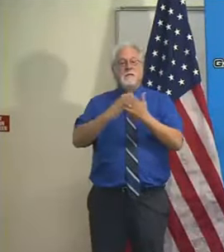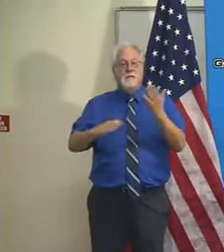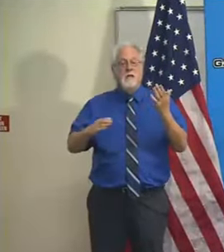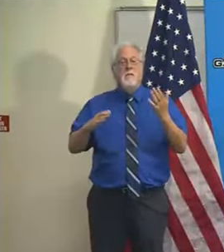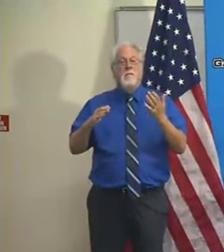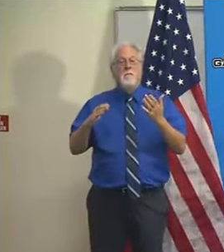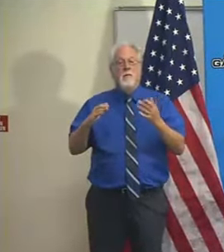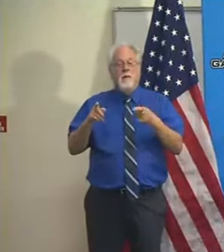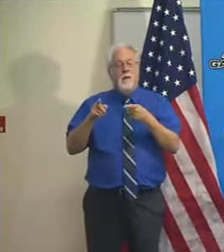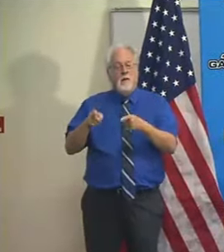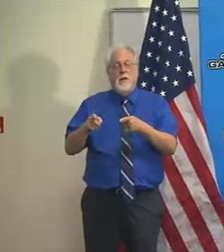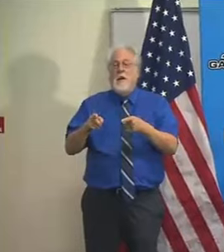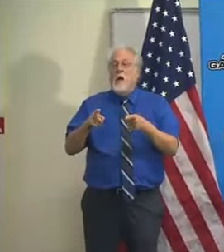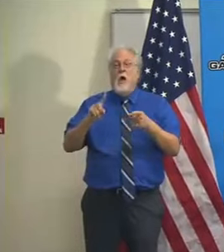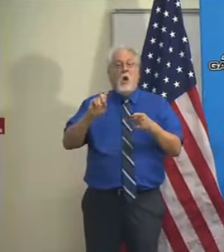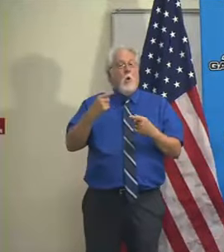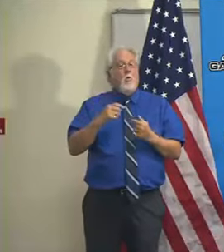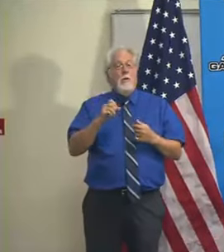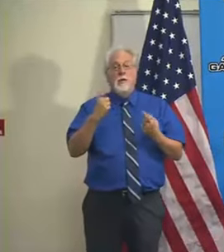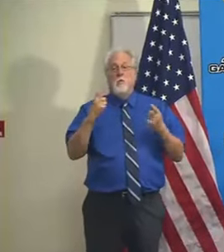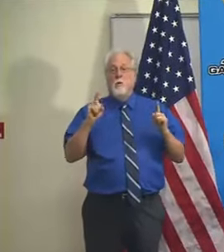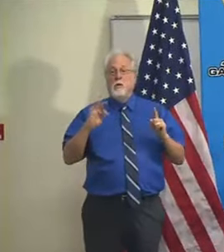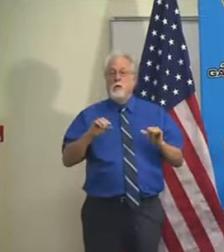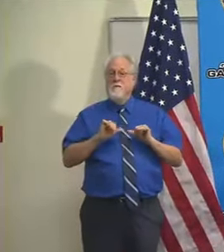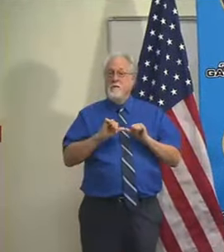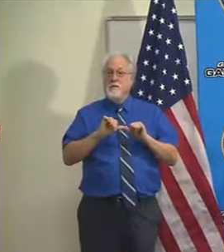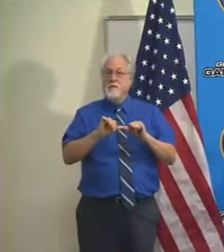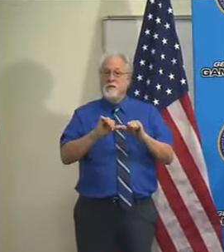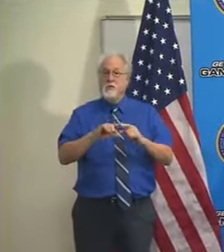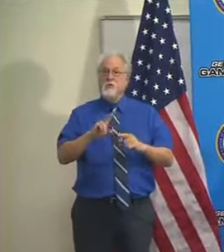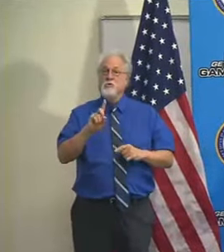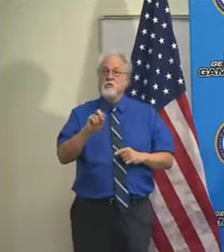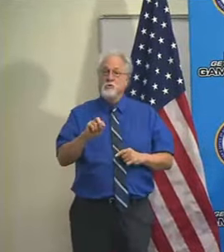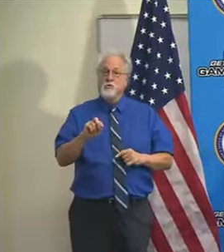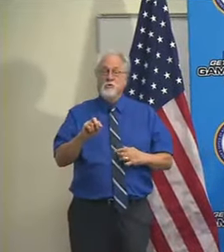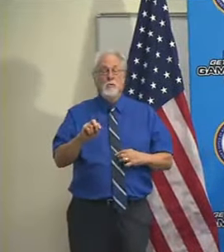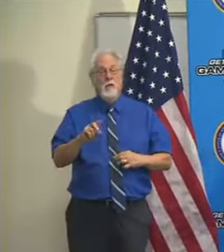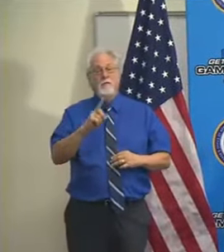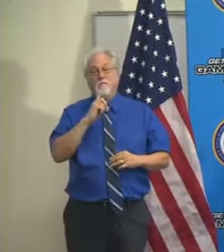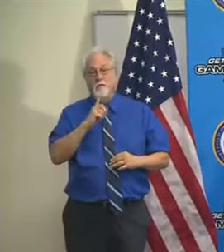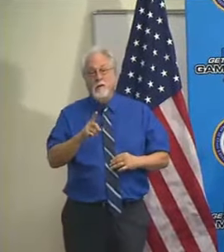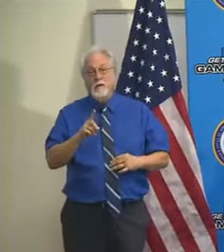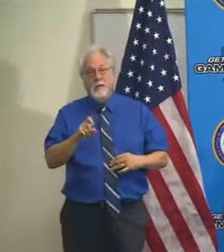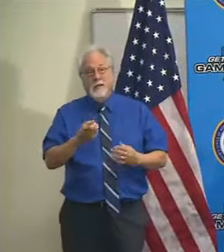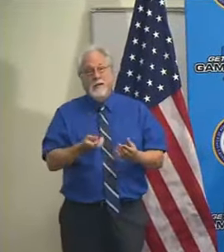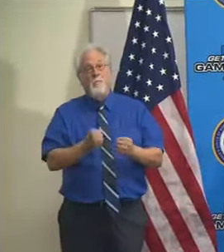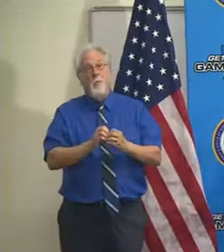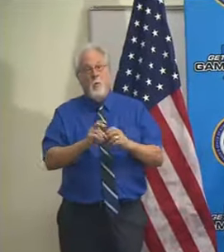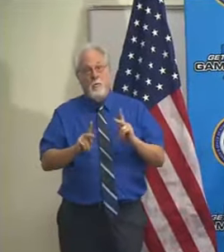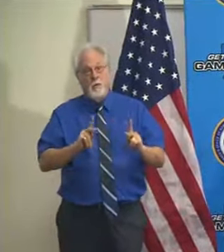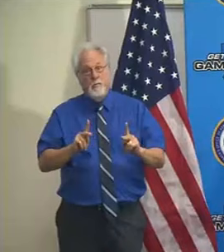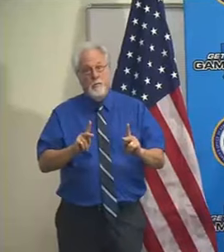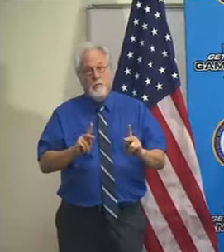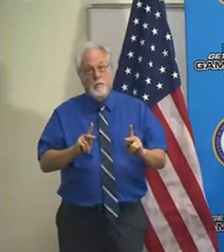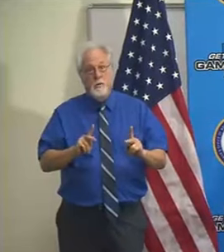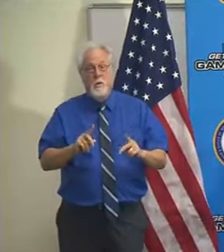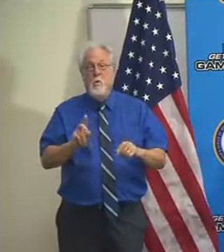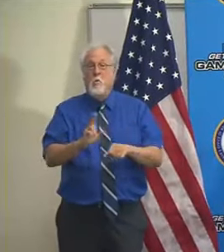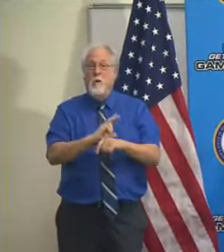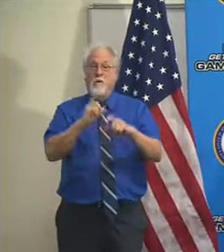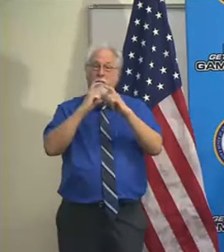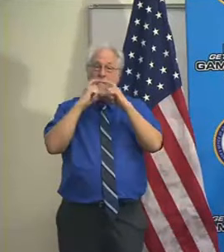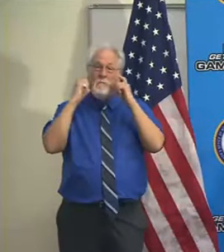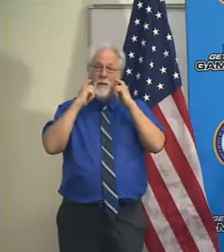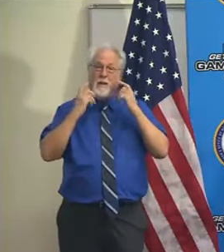these things really only work if we continue to do. And quite frankly, we need more people to wear their